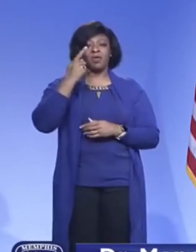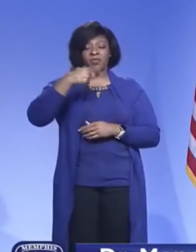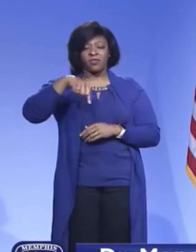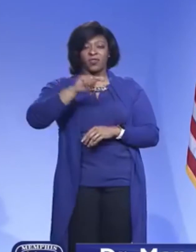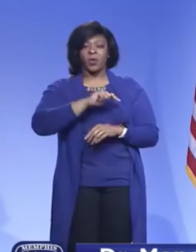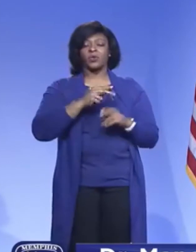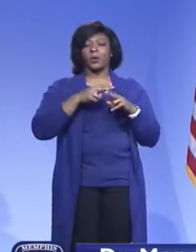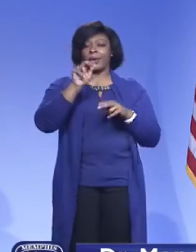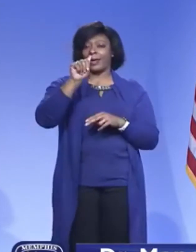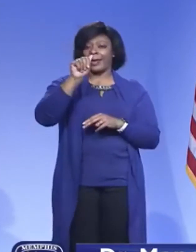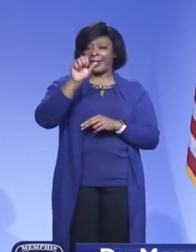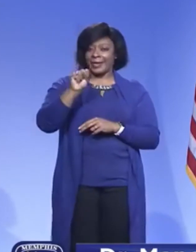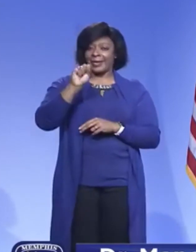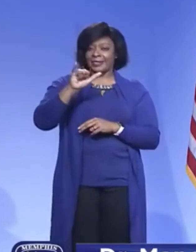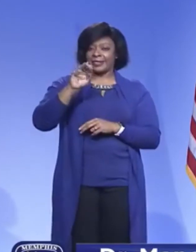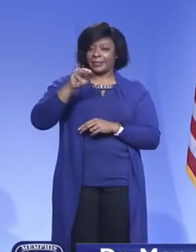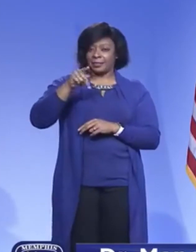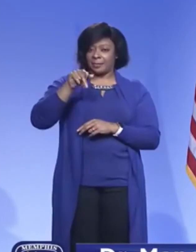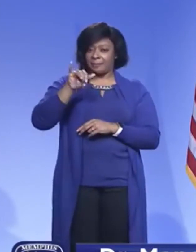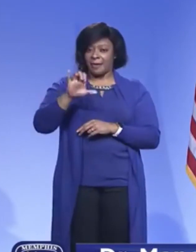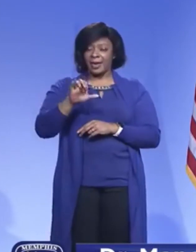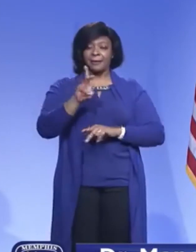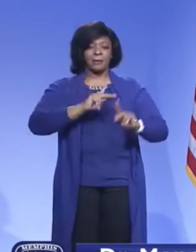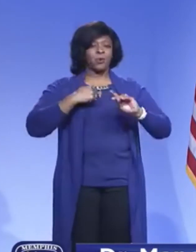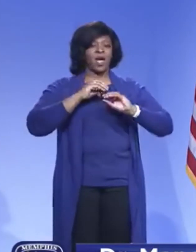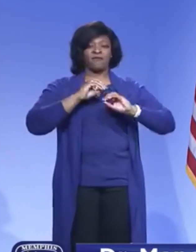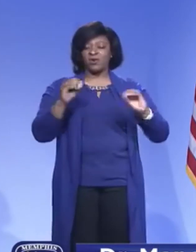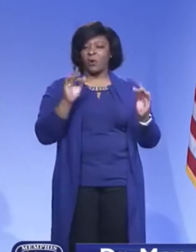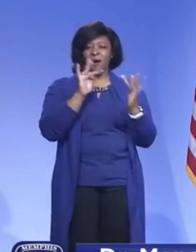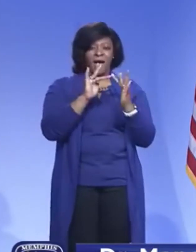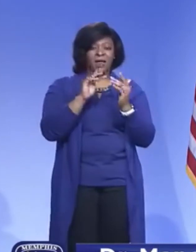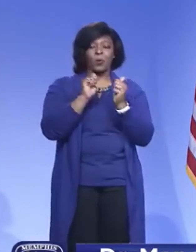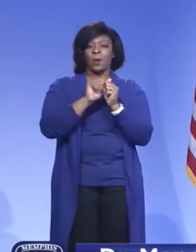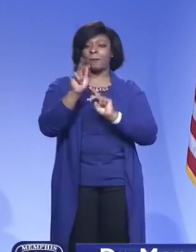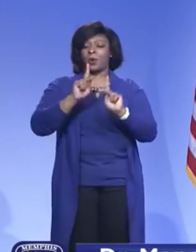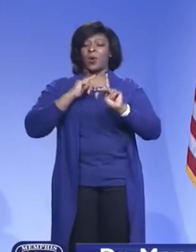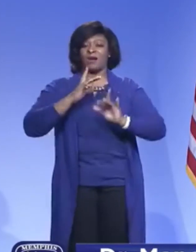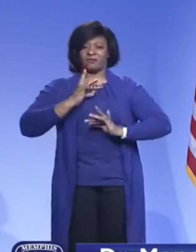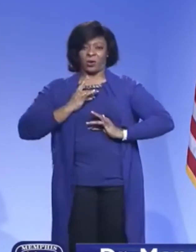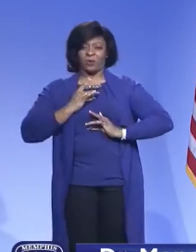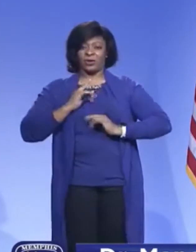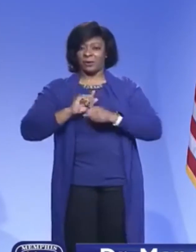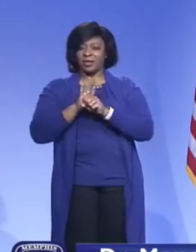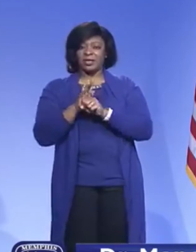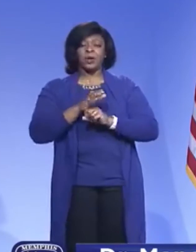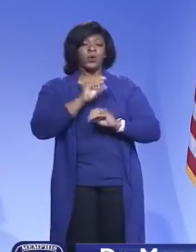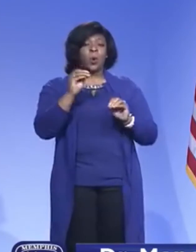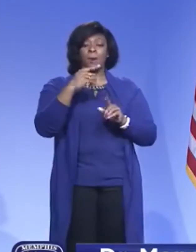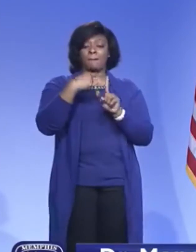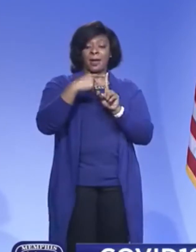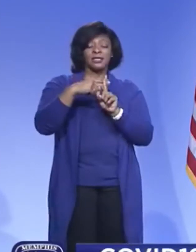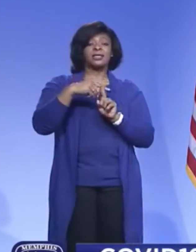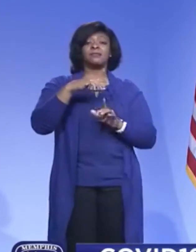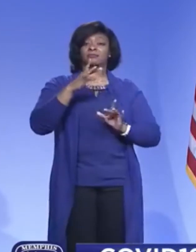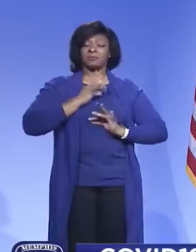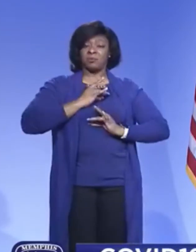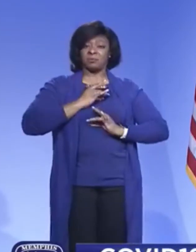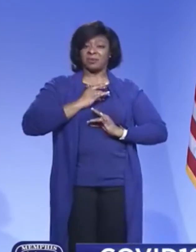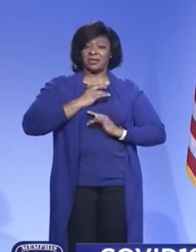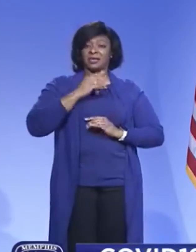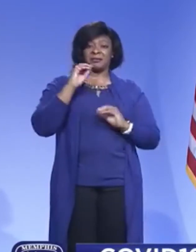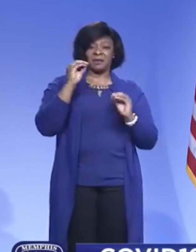asymptomatic individuals who have not had contact and who have not had a positive COVID test over the past three months.